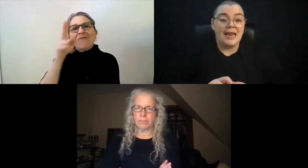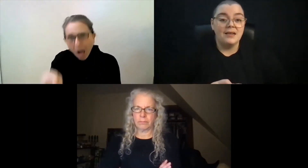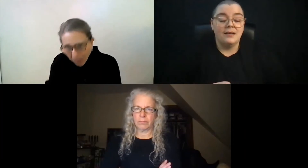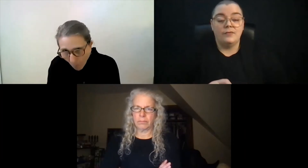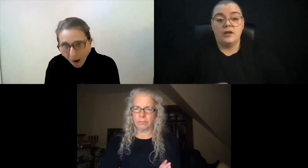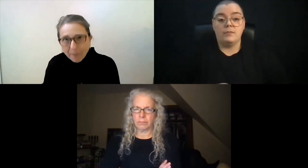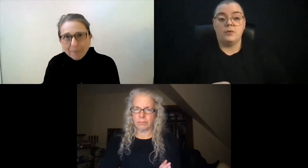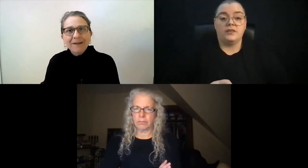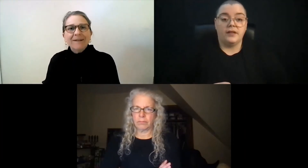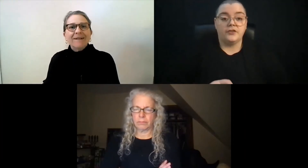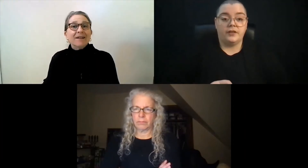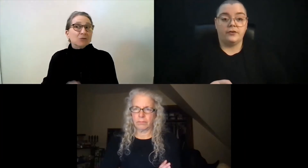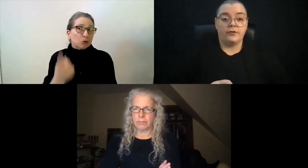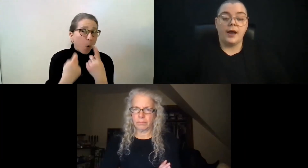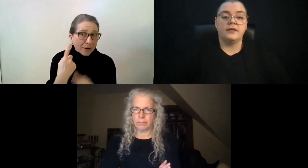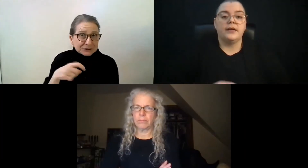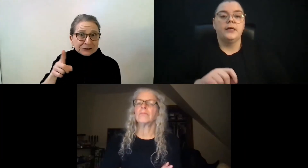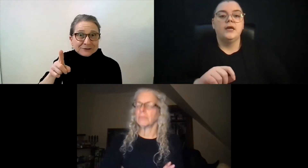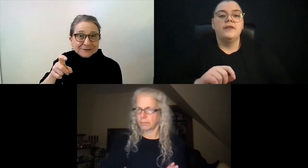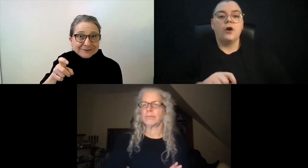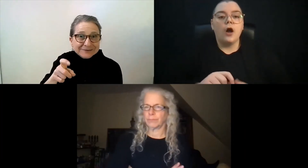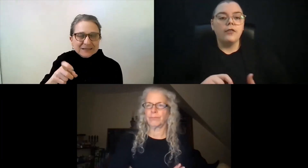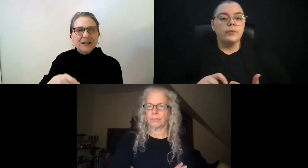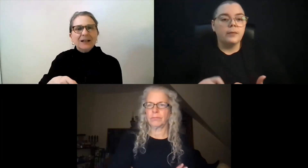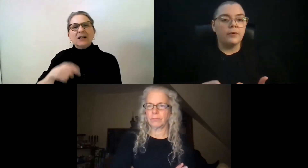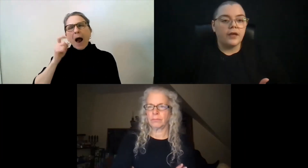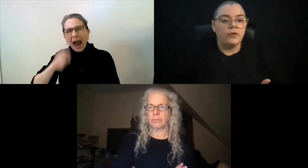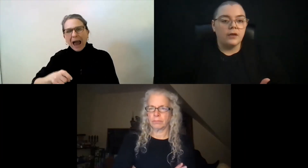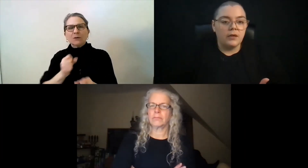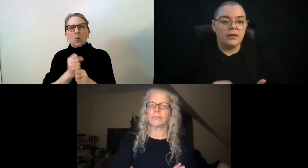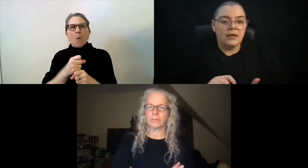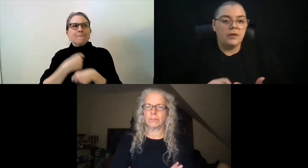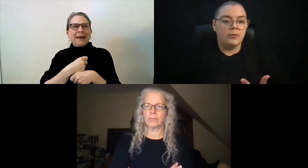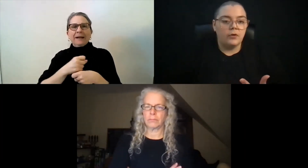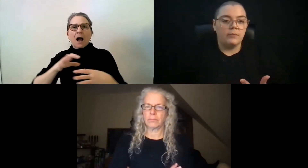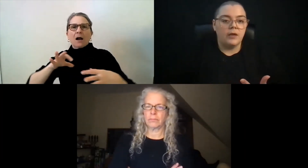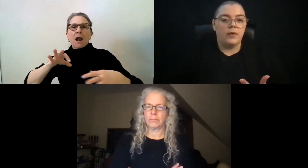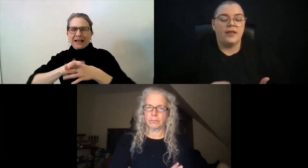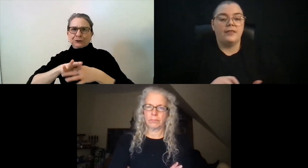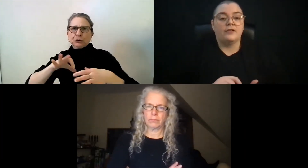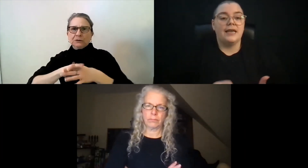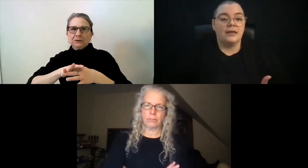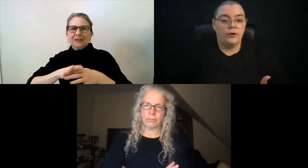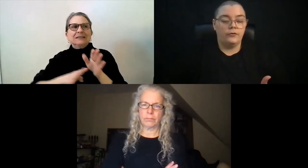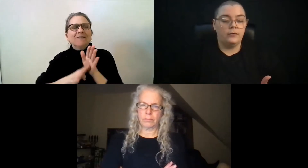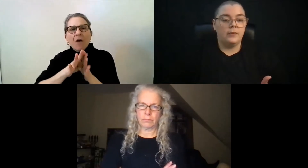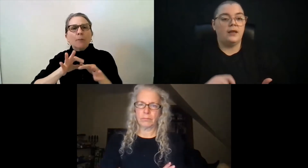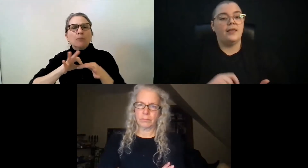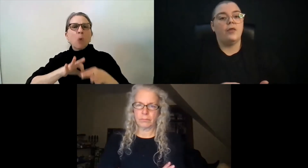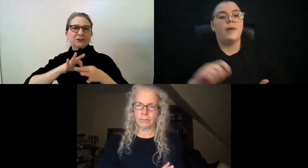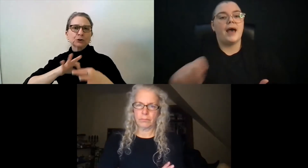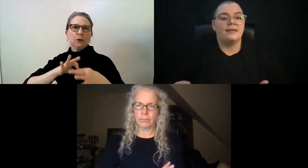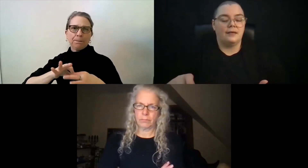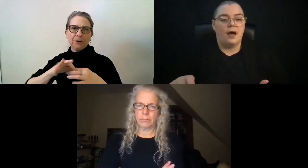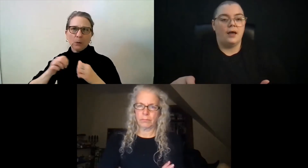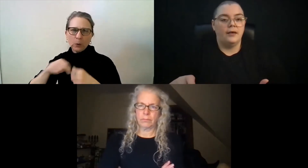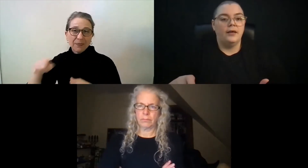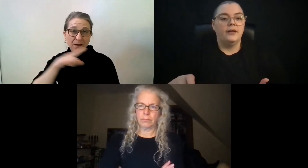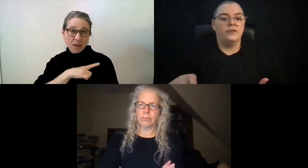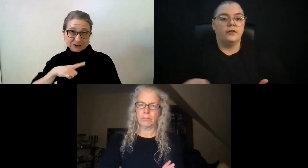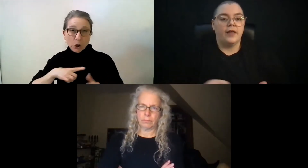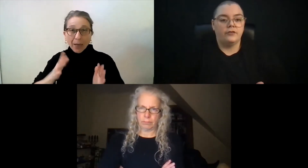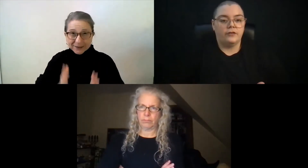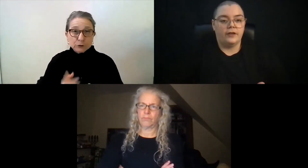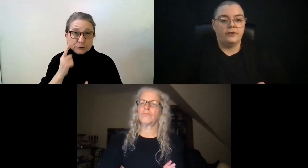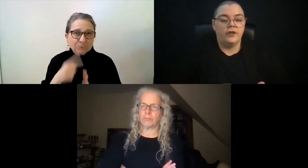with an aide. If you can't meet with the legislator directly. There are other people that you can meet, key people you can meet with. And they'll take notes from the meeting and they'll pass it on